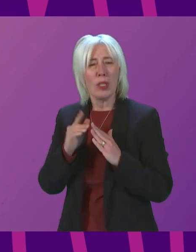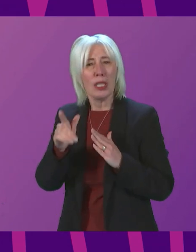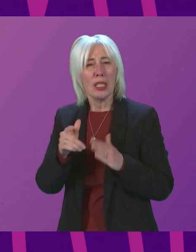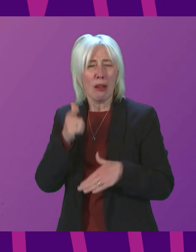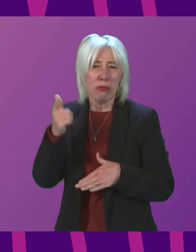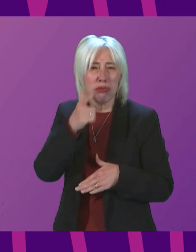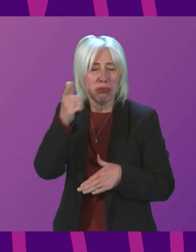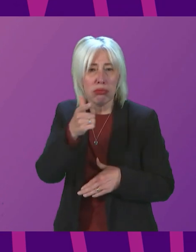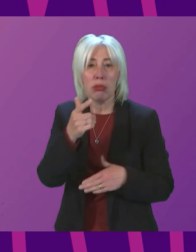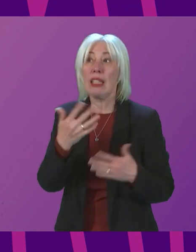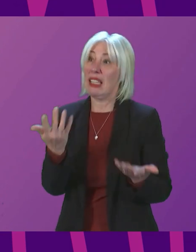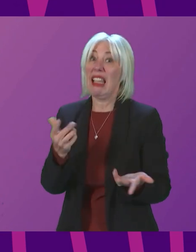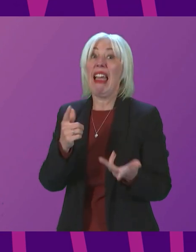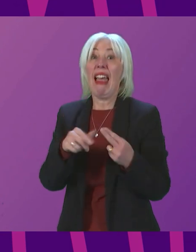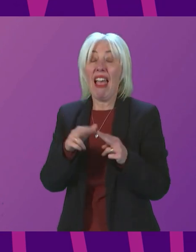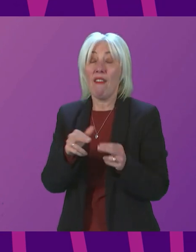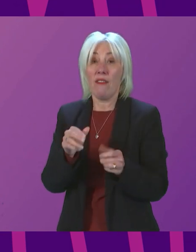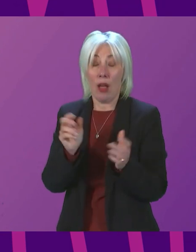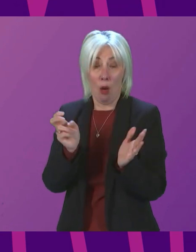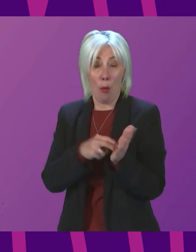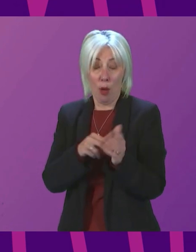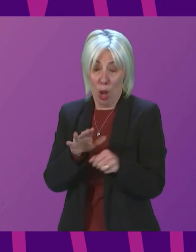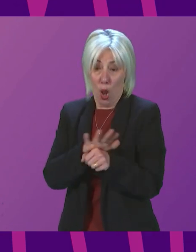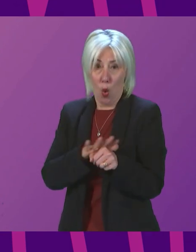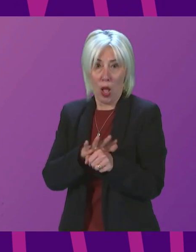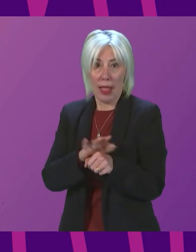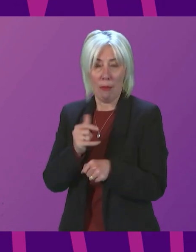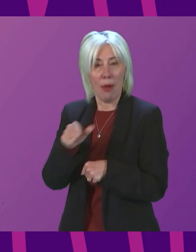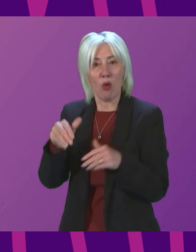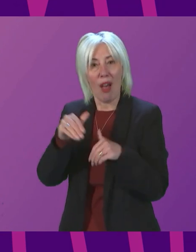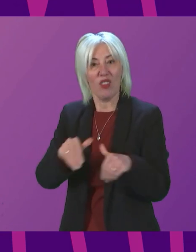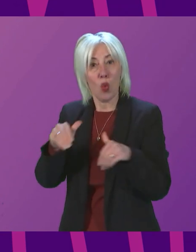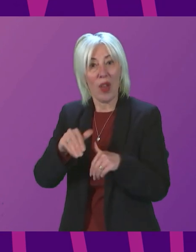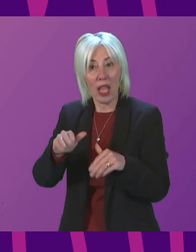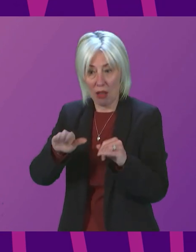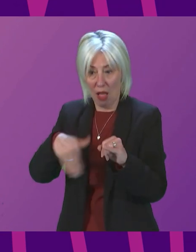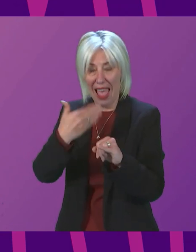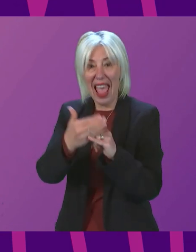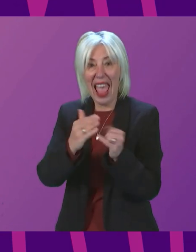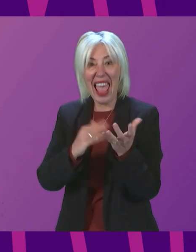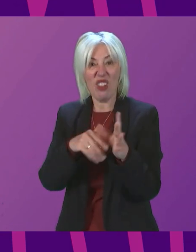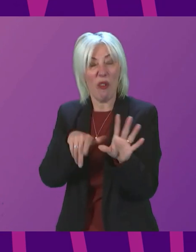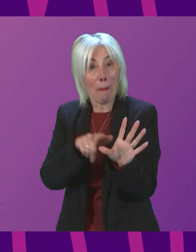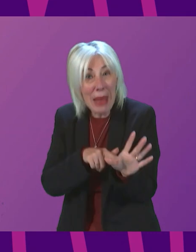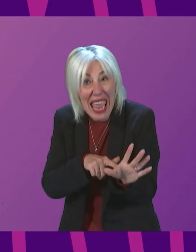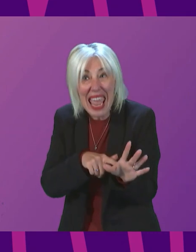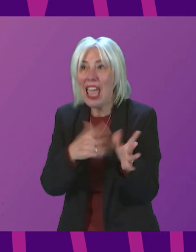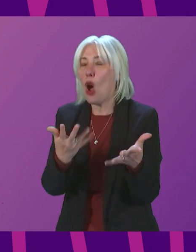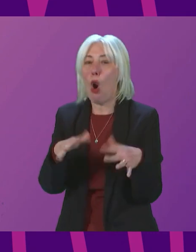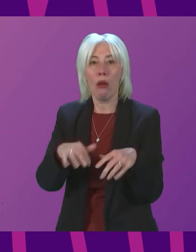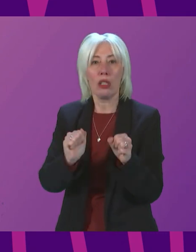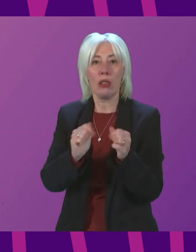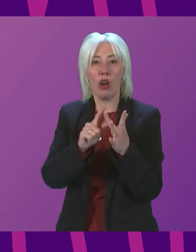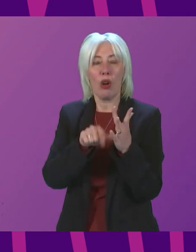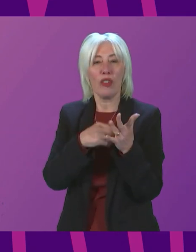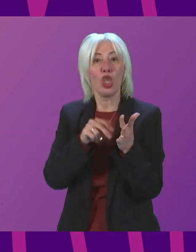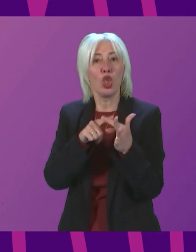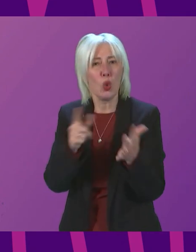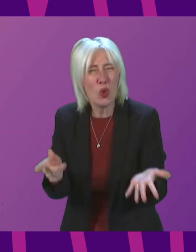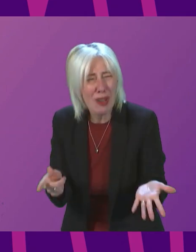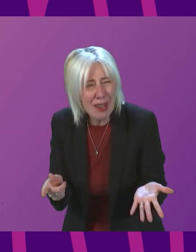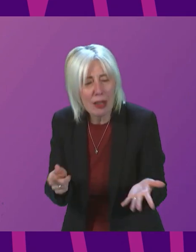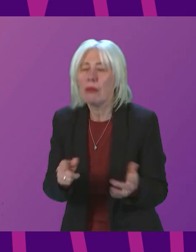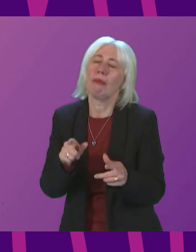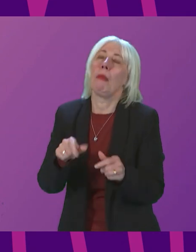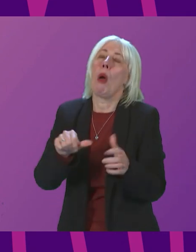that even if they were to get an appointment locally, they may need to wait until the end of May, beginning of June. This is a problem with the